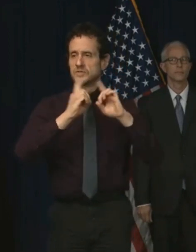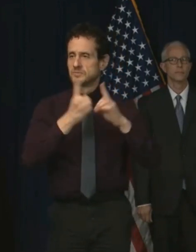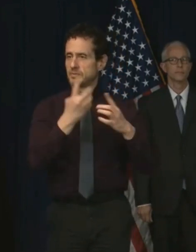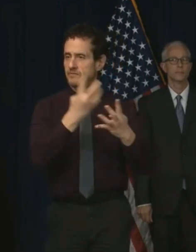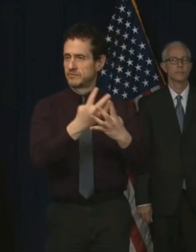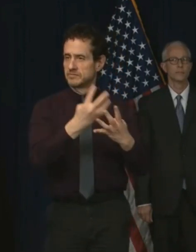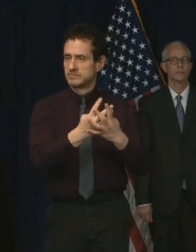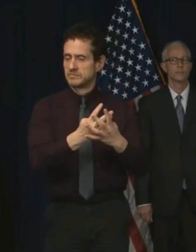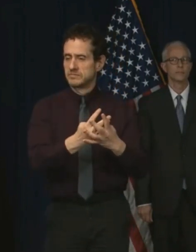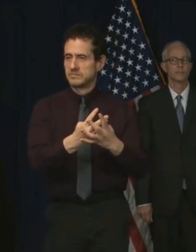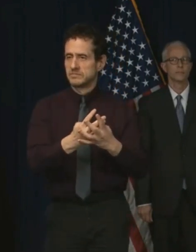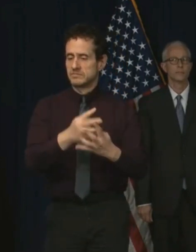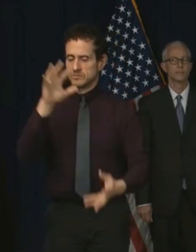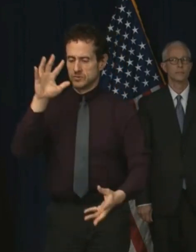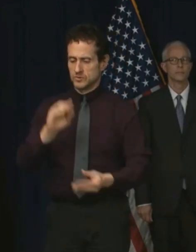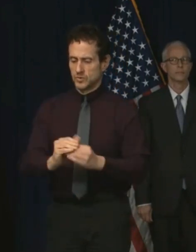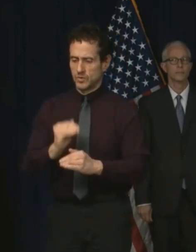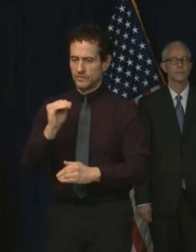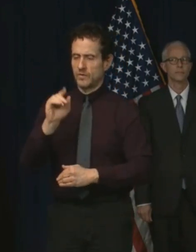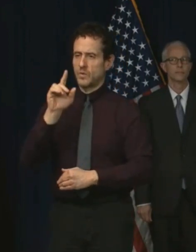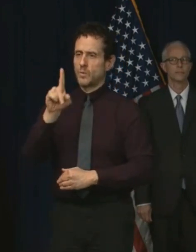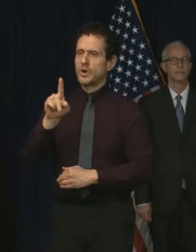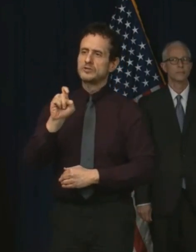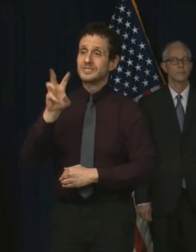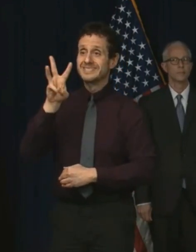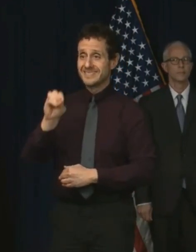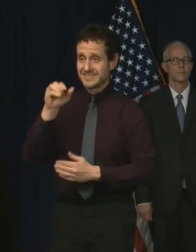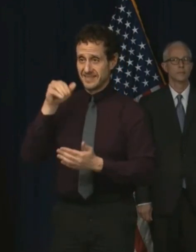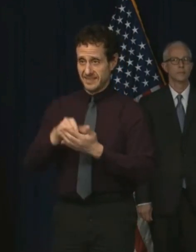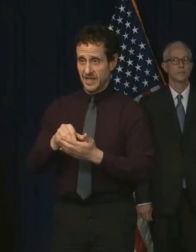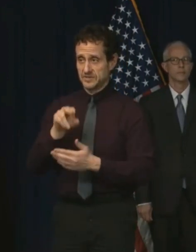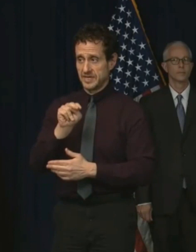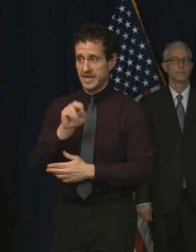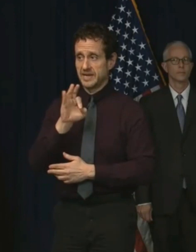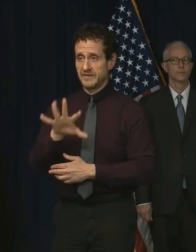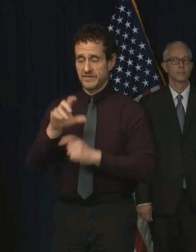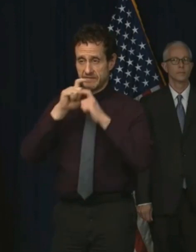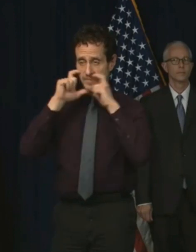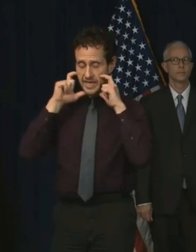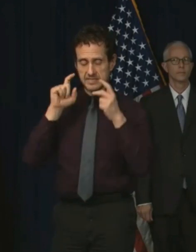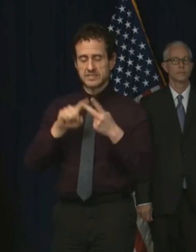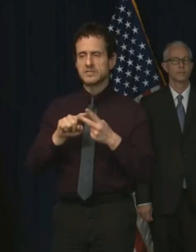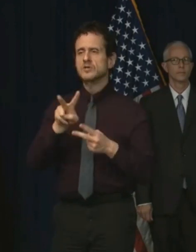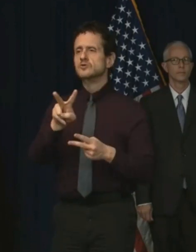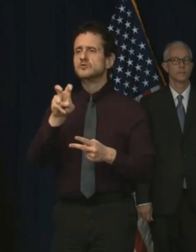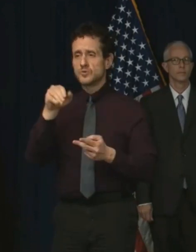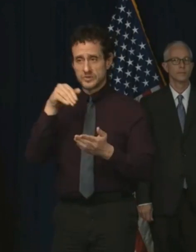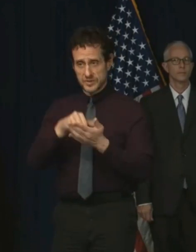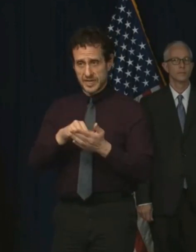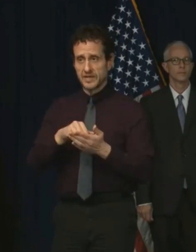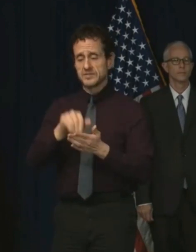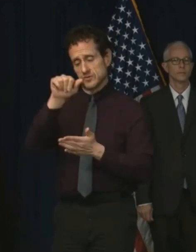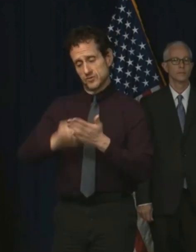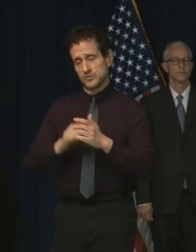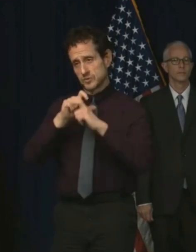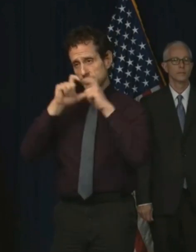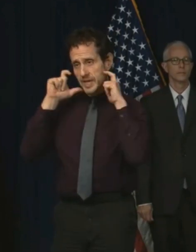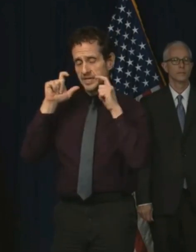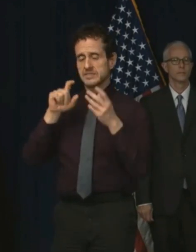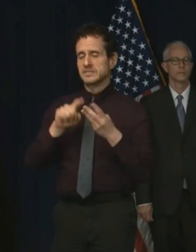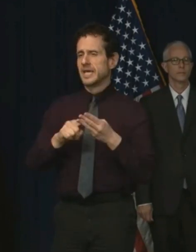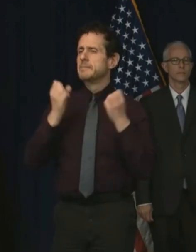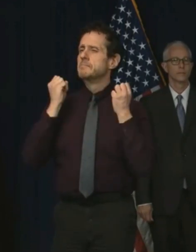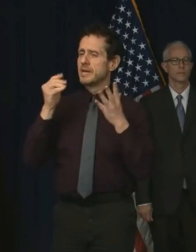over 160,000 N95 masks, over 200,000 surgical masks, and tens of